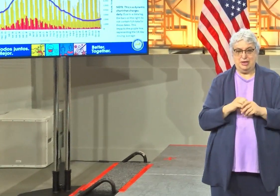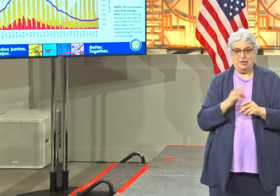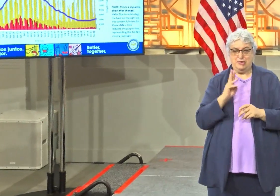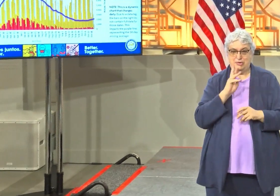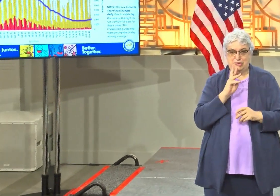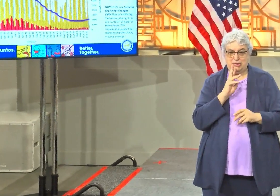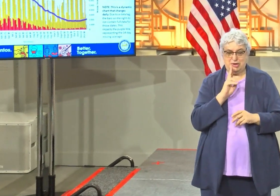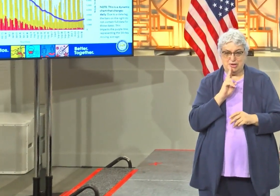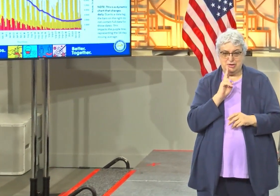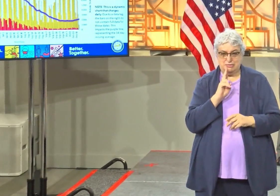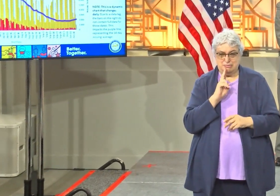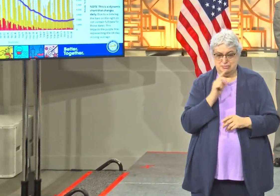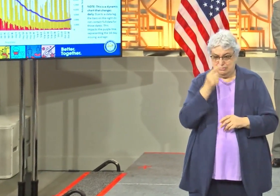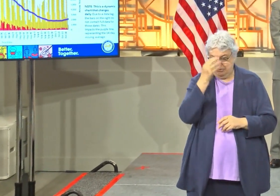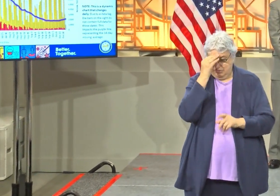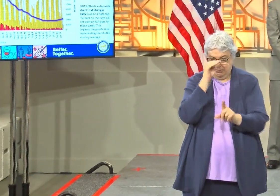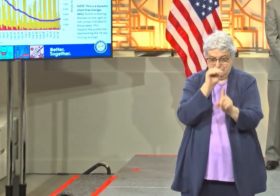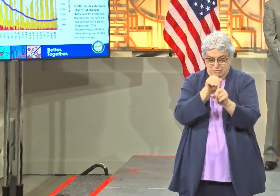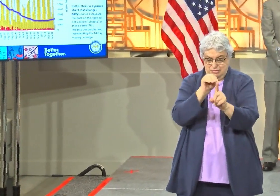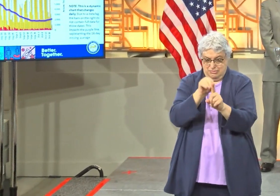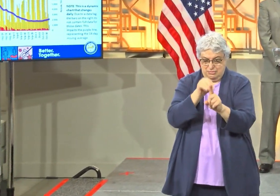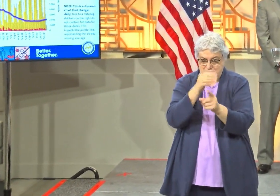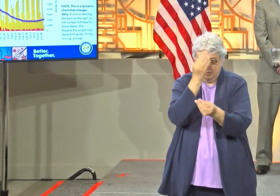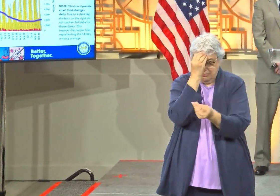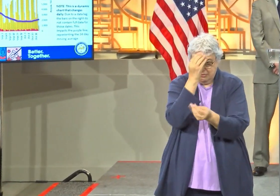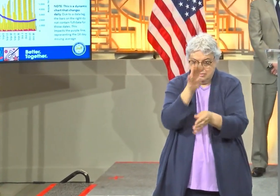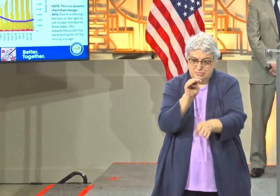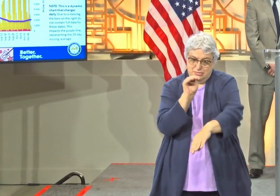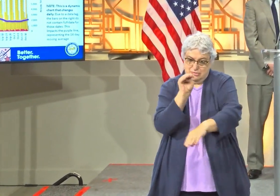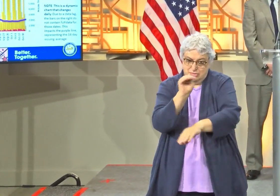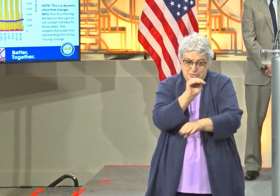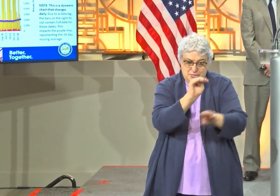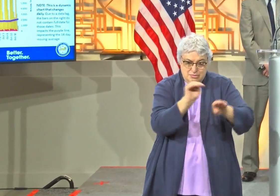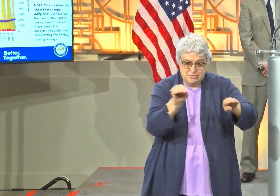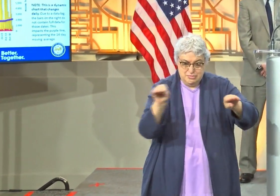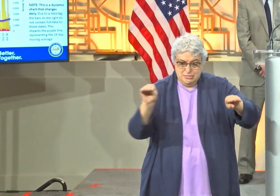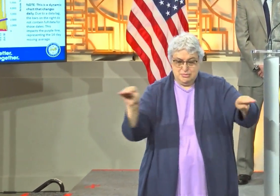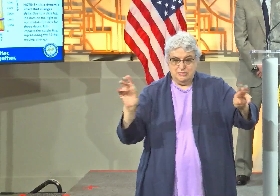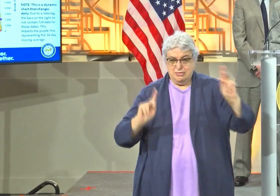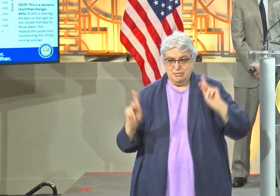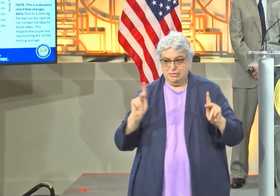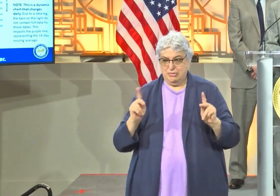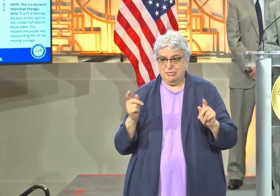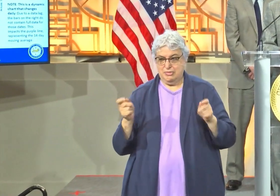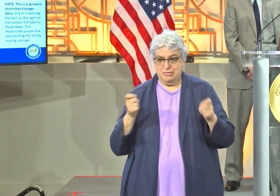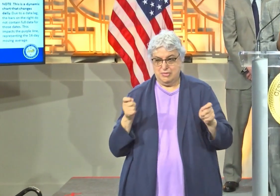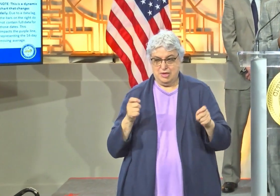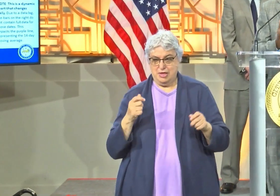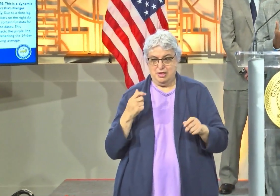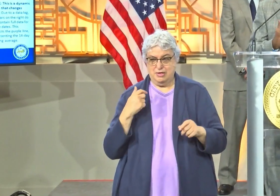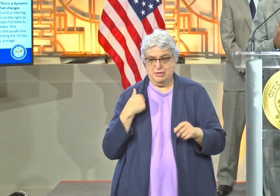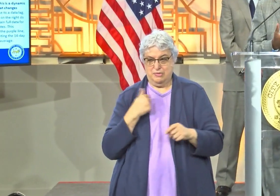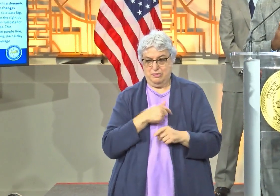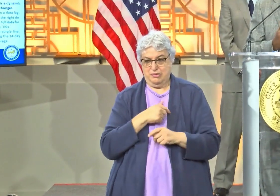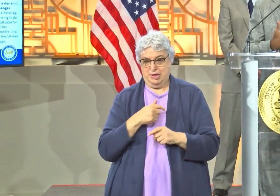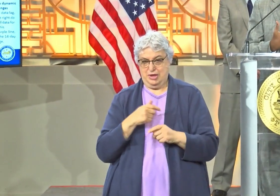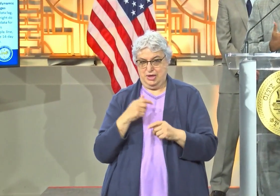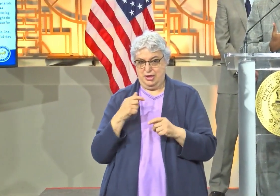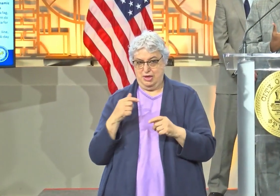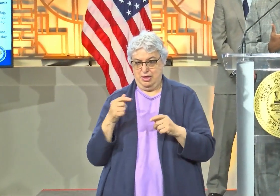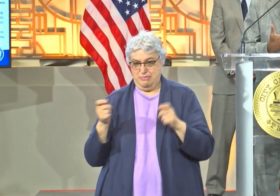people that this virus, how we manage this virus, in large part depends on us,